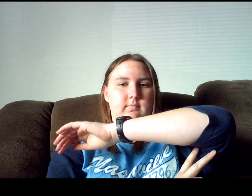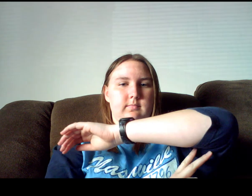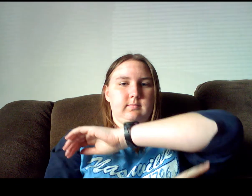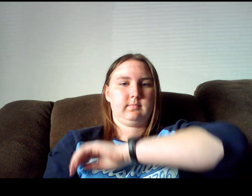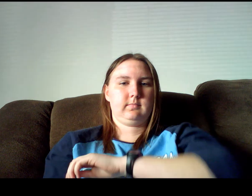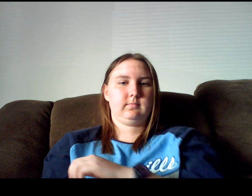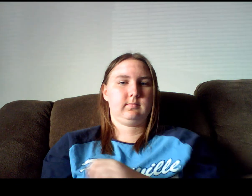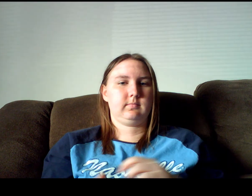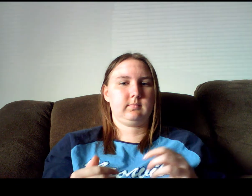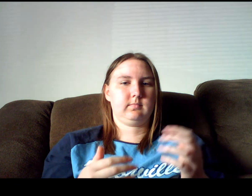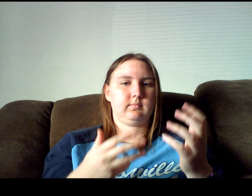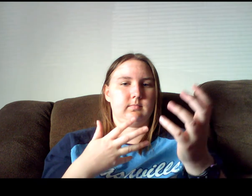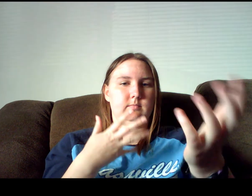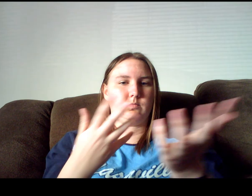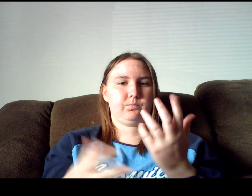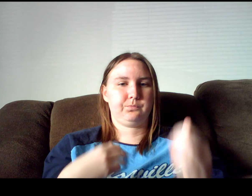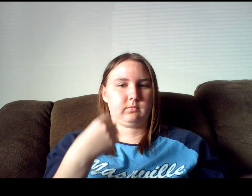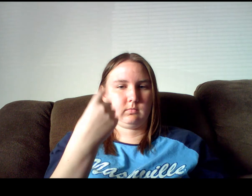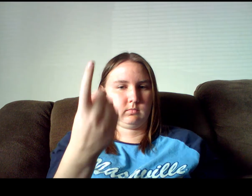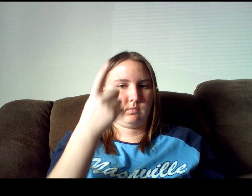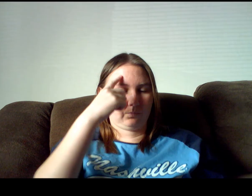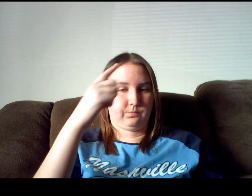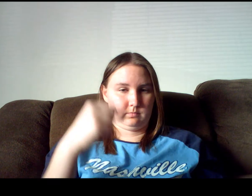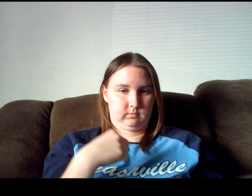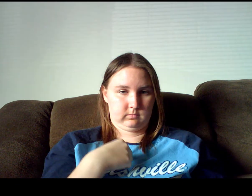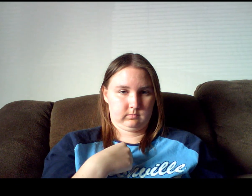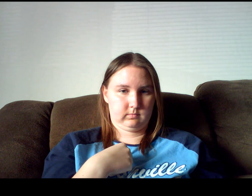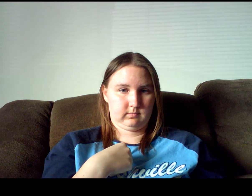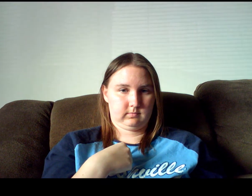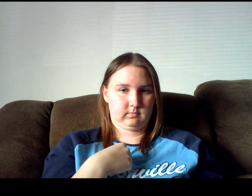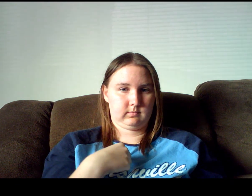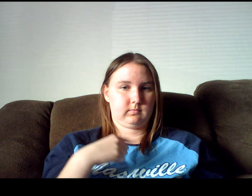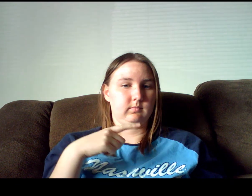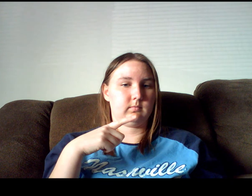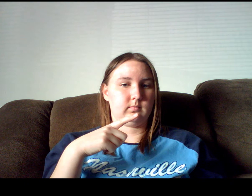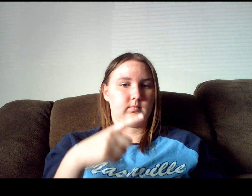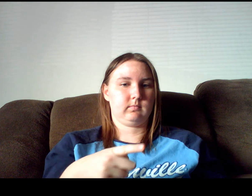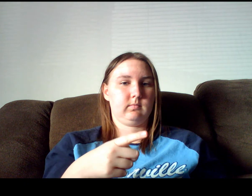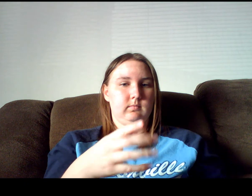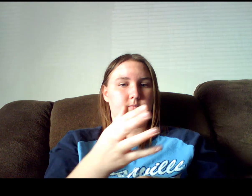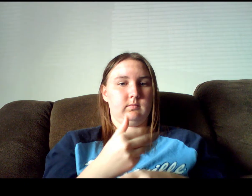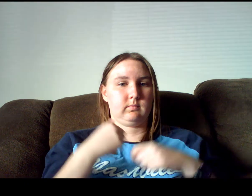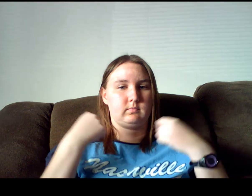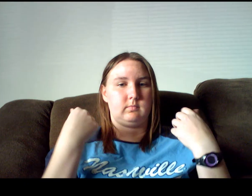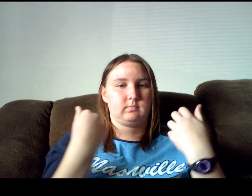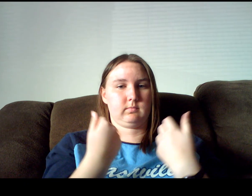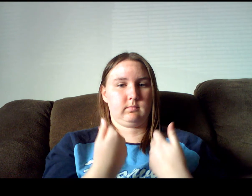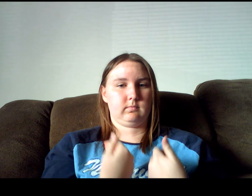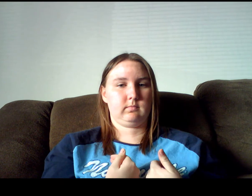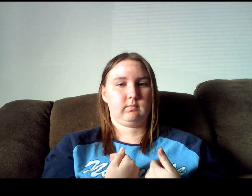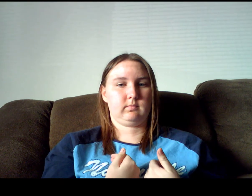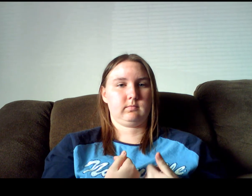Burn one for me If you get time